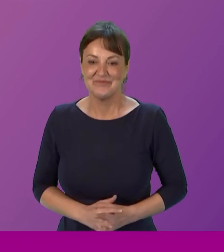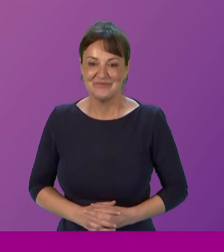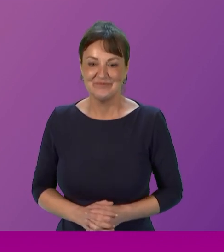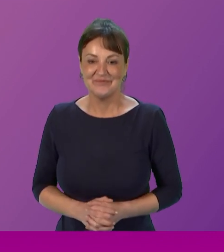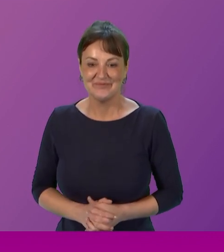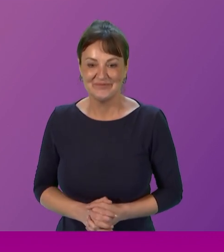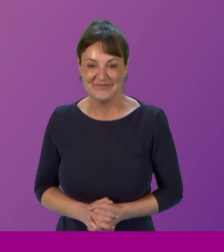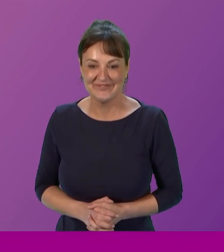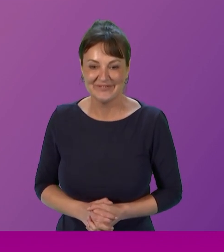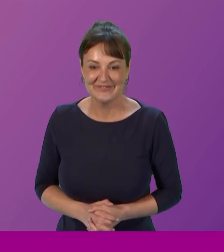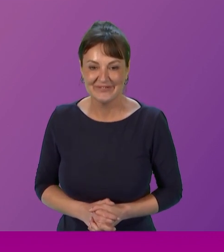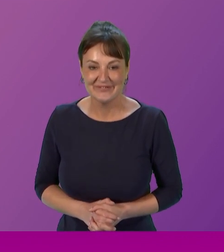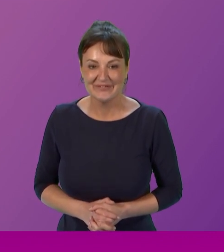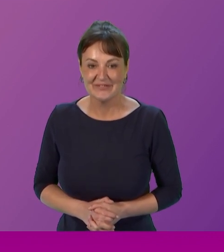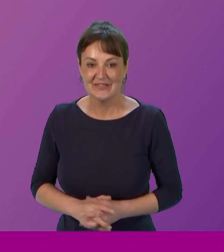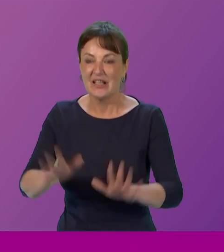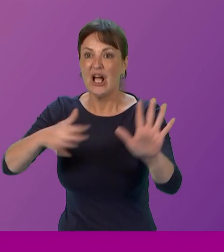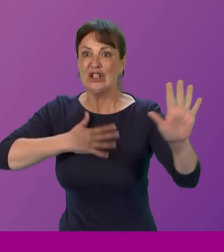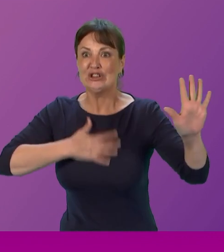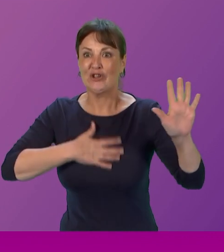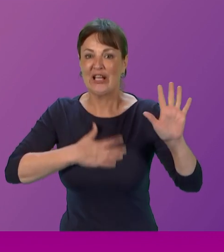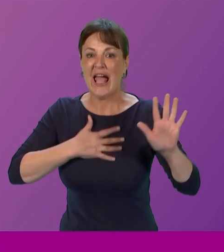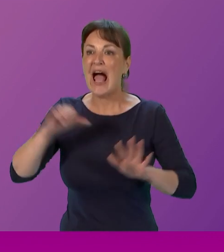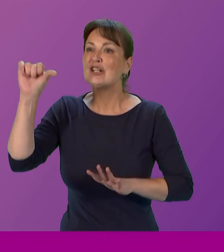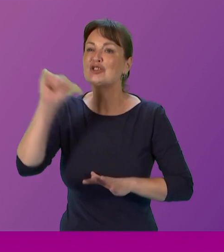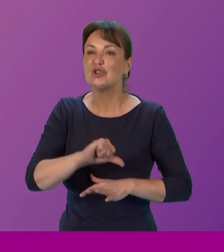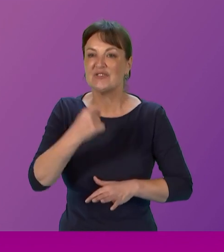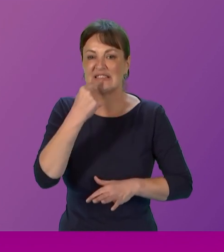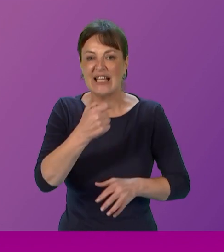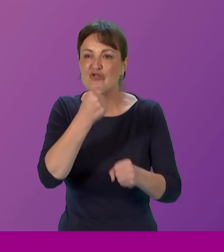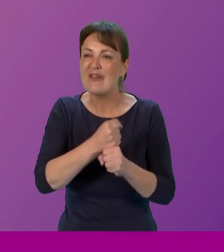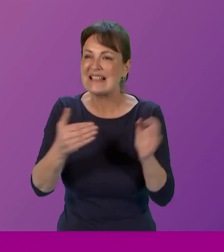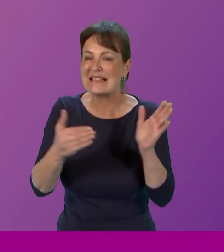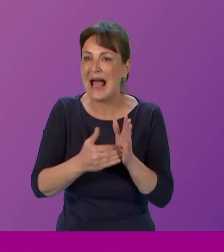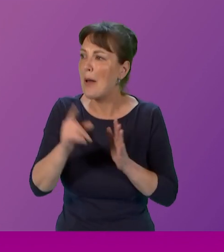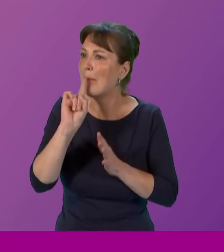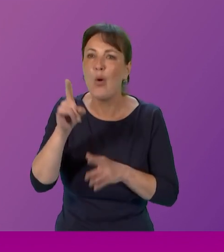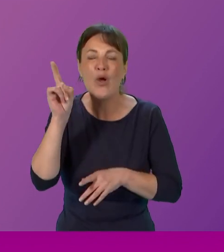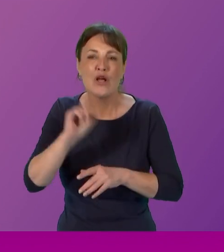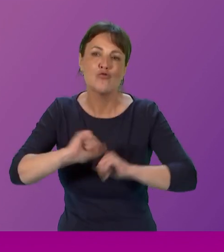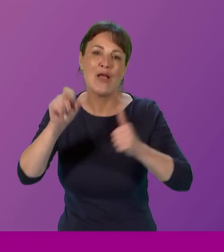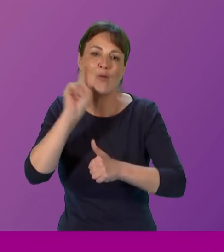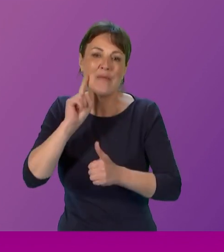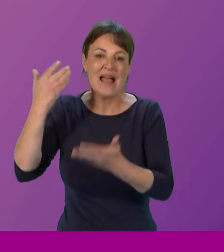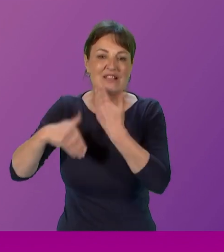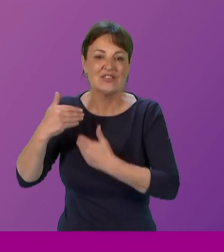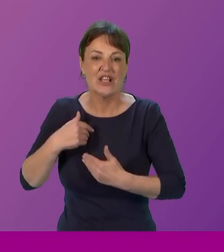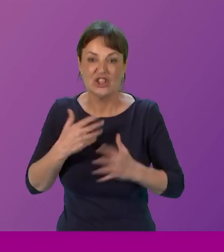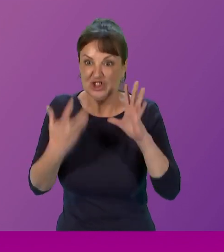I was about to start telling Grace and Zahra about some of great women in Scotland's history, but then I realised, oh, I'm sorry.